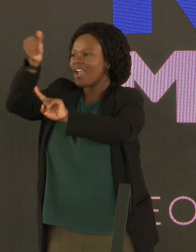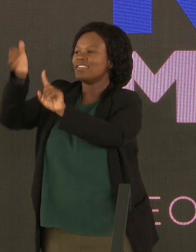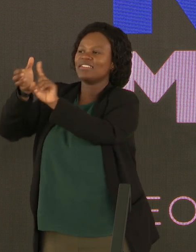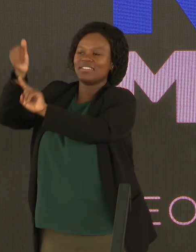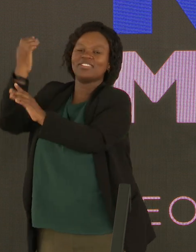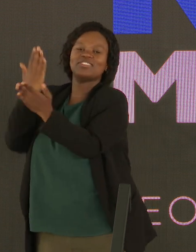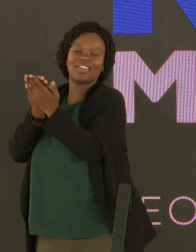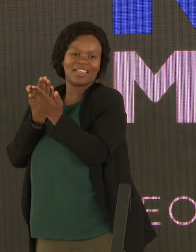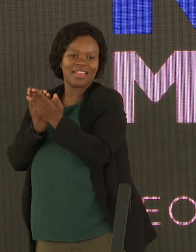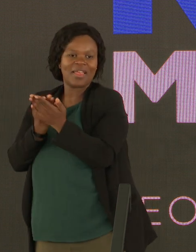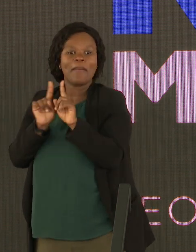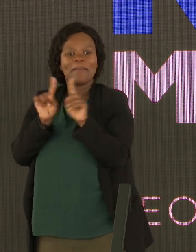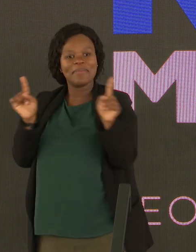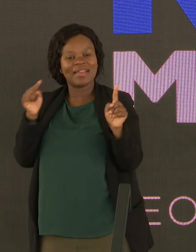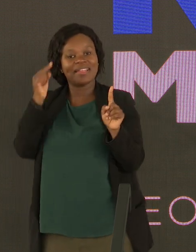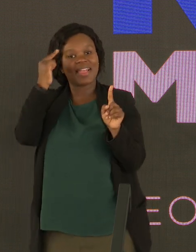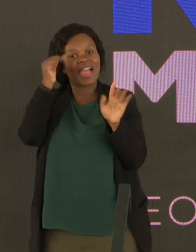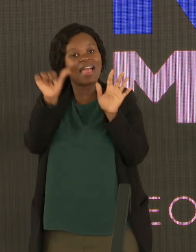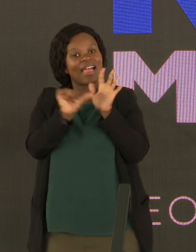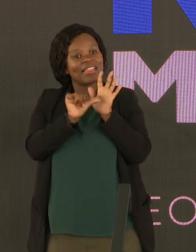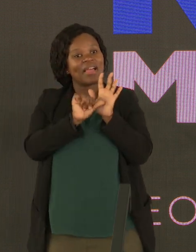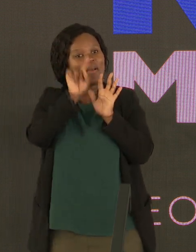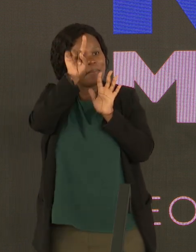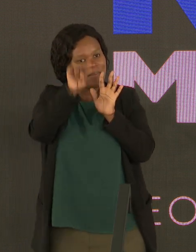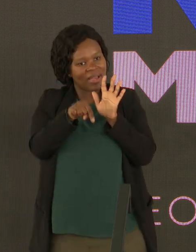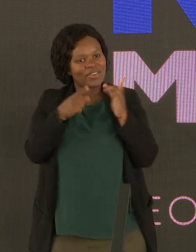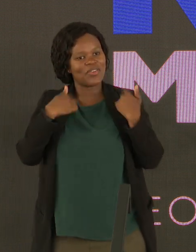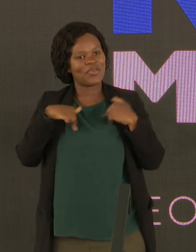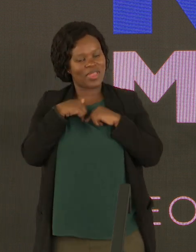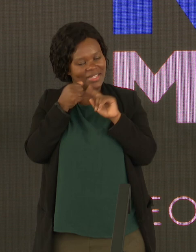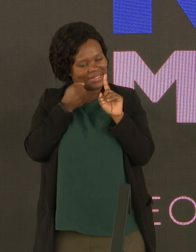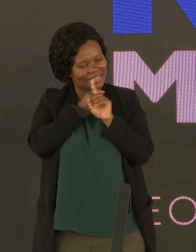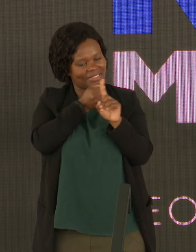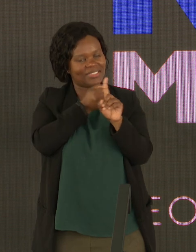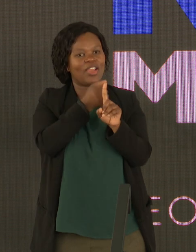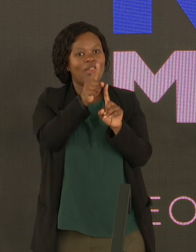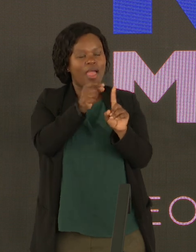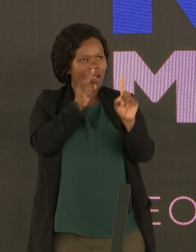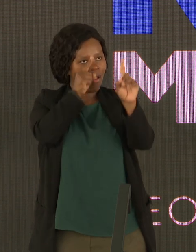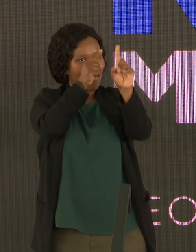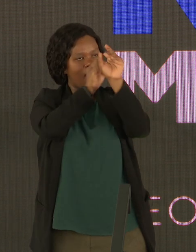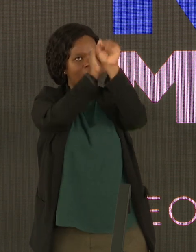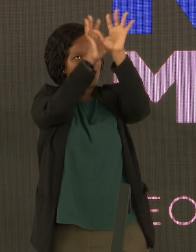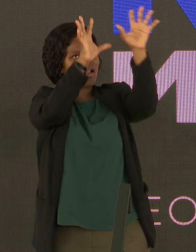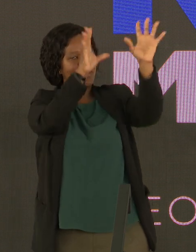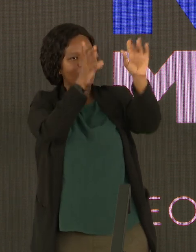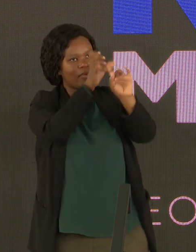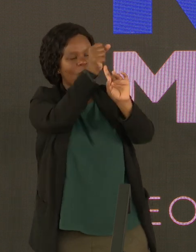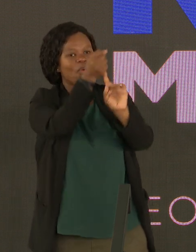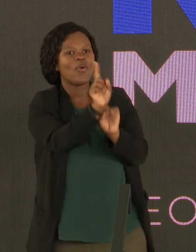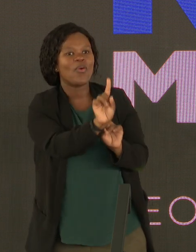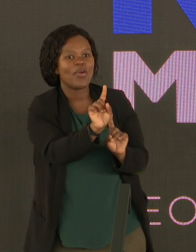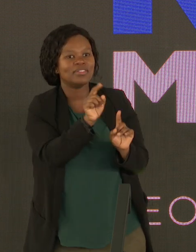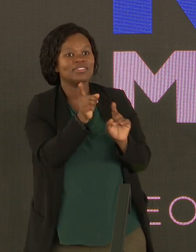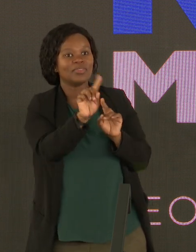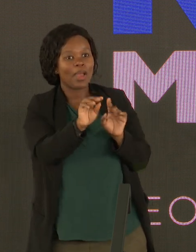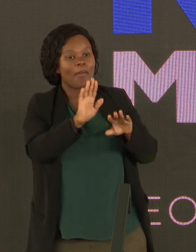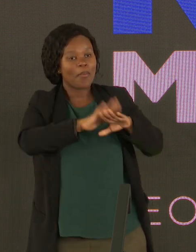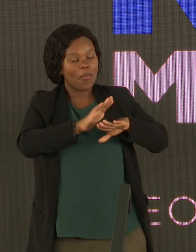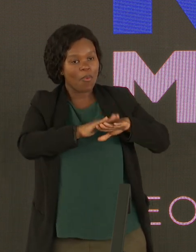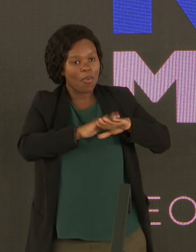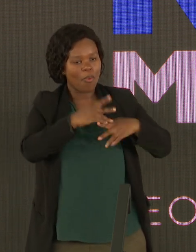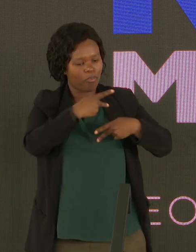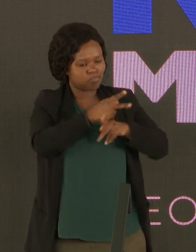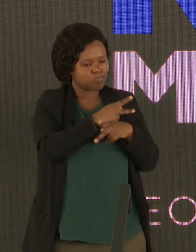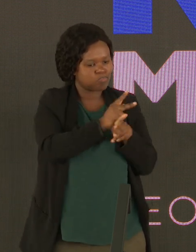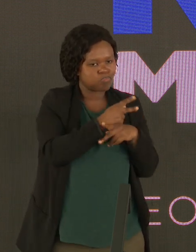potential. But I think we all need to rally behind a specific goal that we want to reach, and that is increasing productivity in